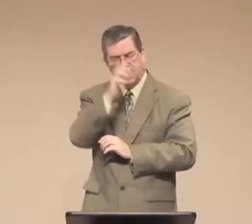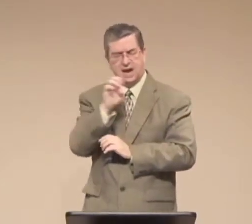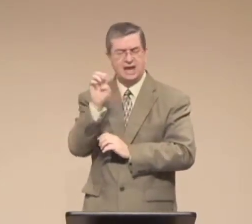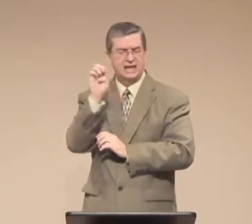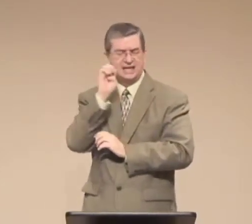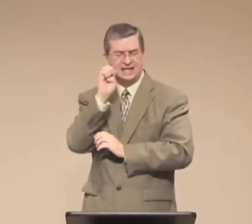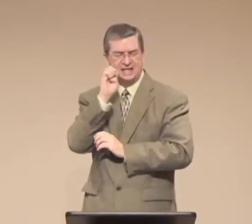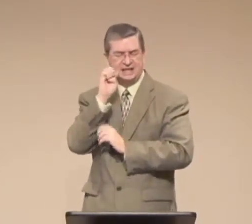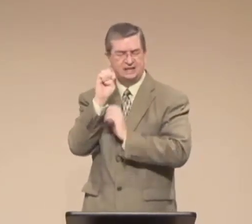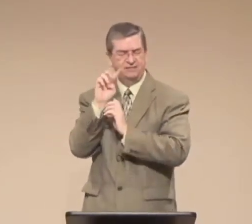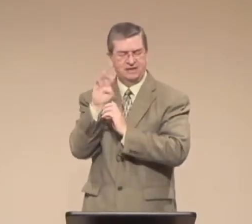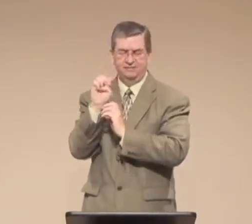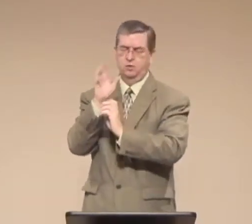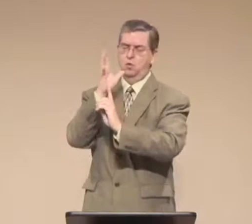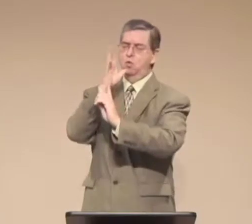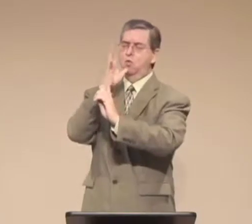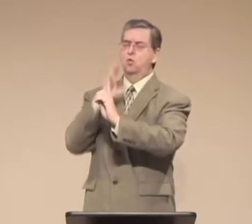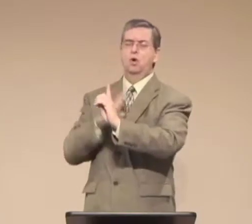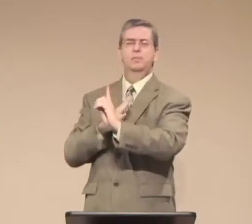our ability to worship you.